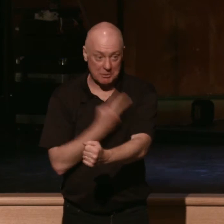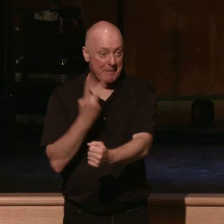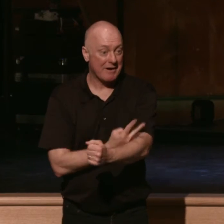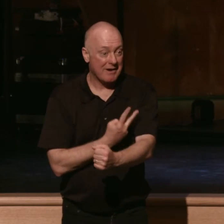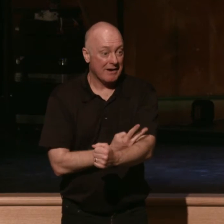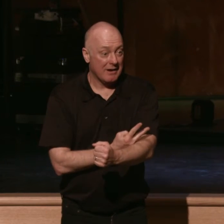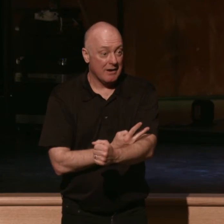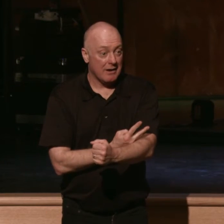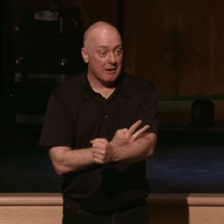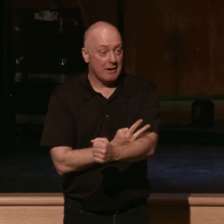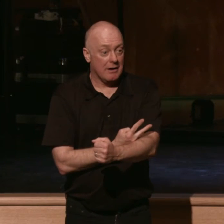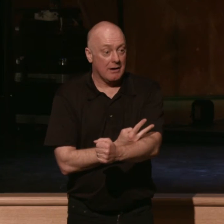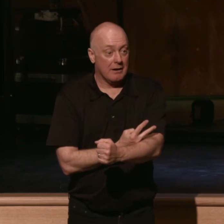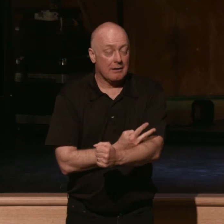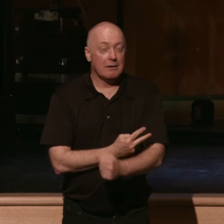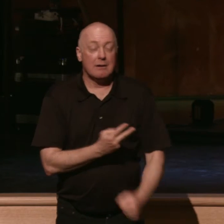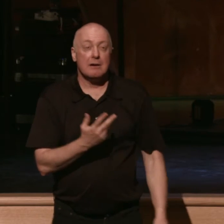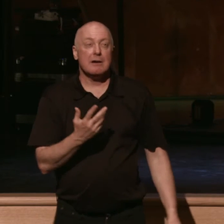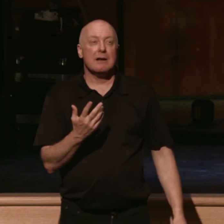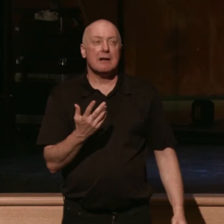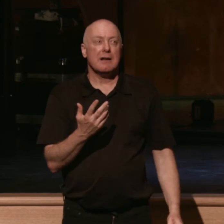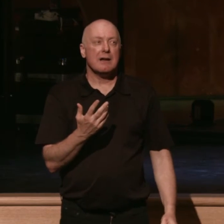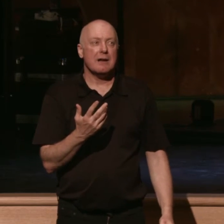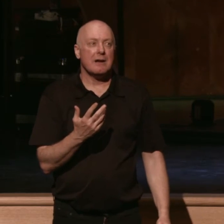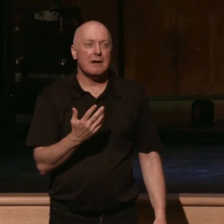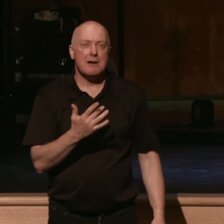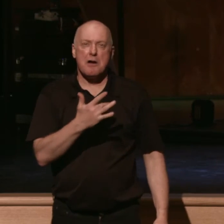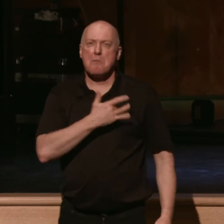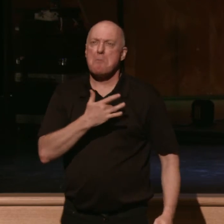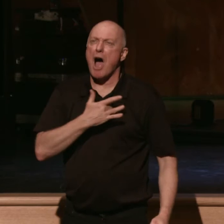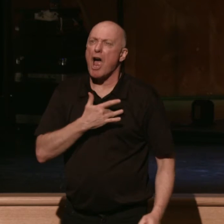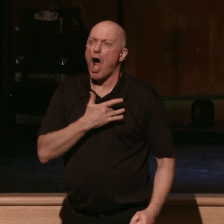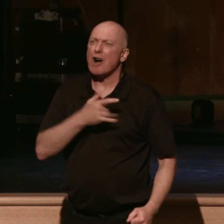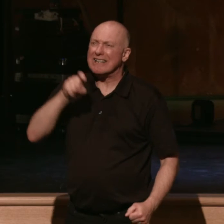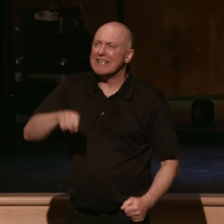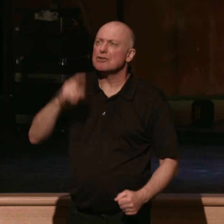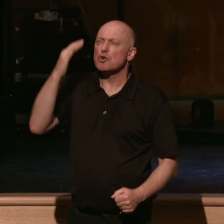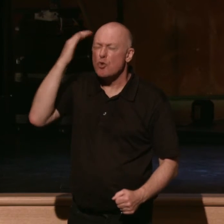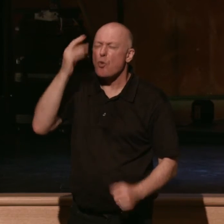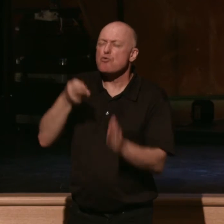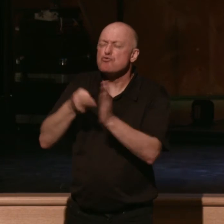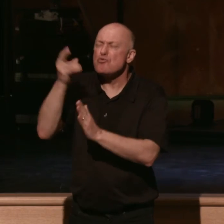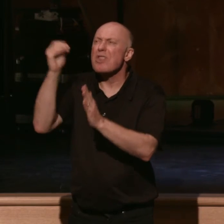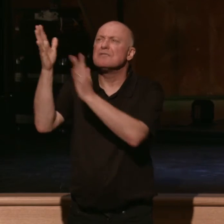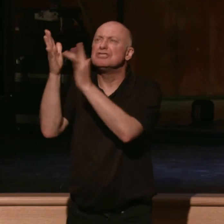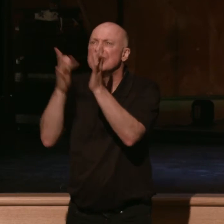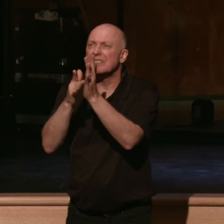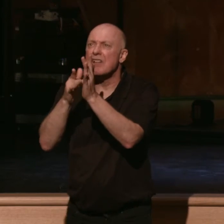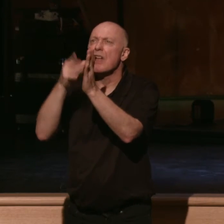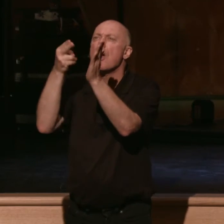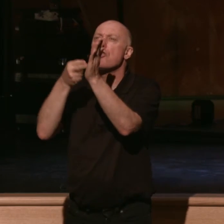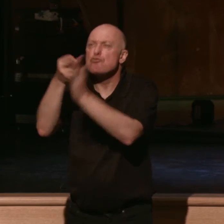Soaking my heart in the truth of Jesus, in the truths of the gospel,